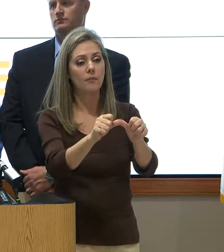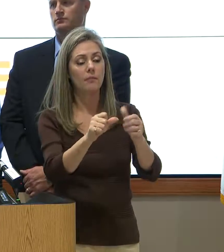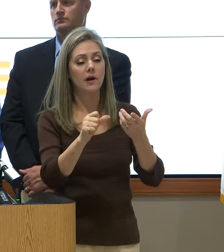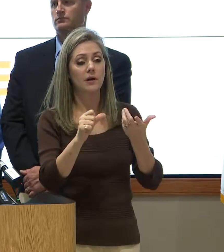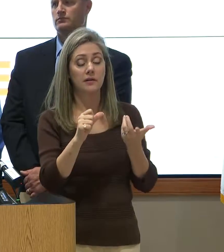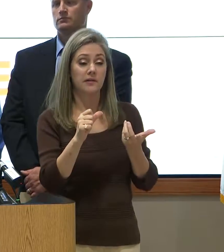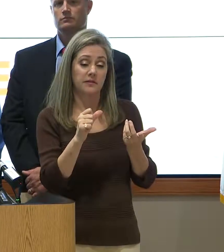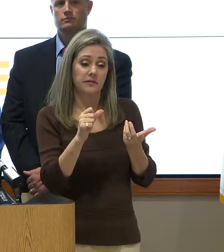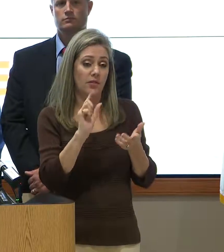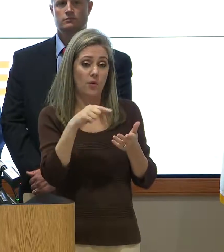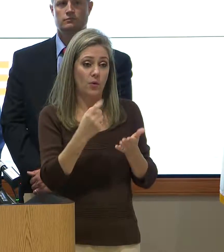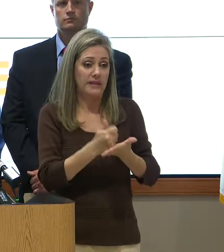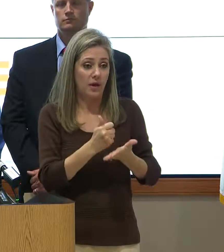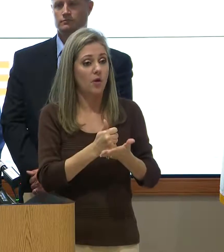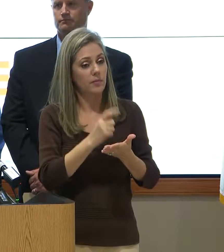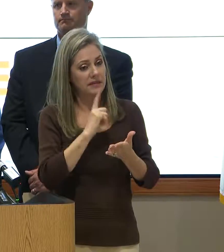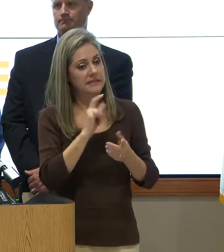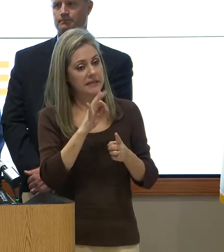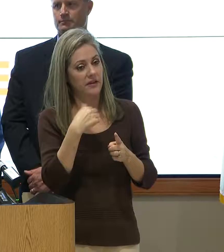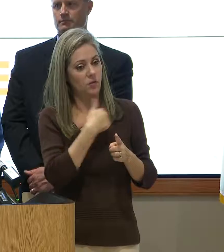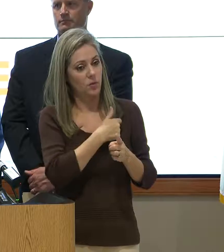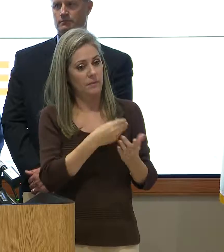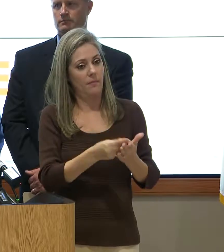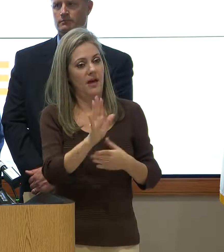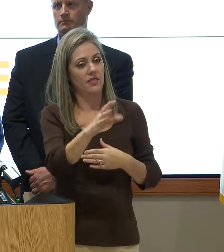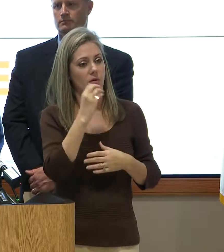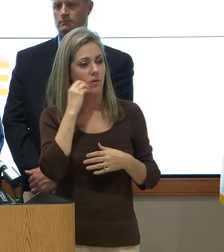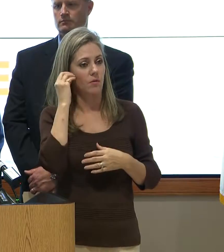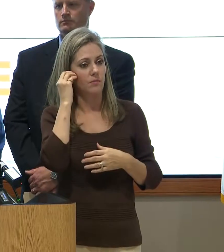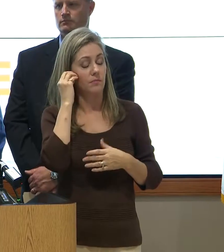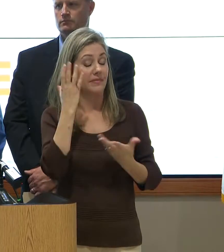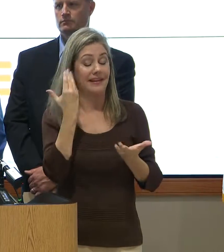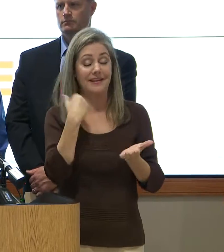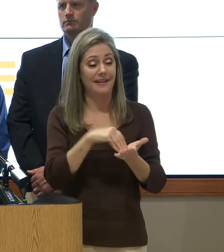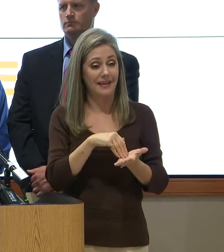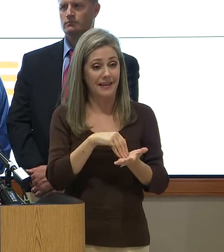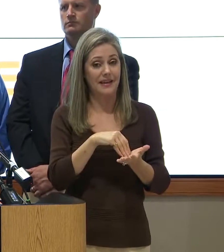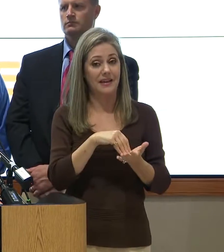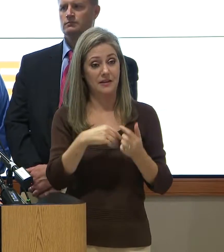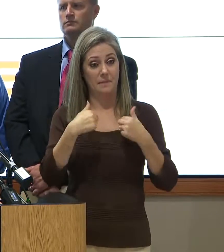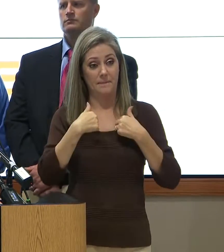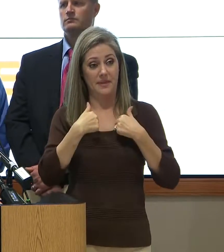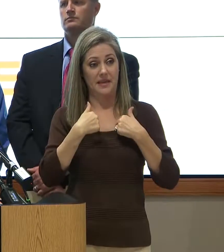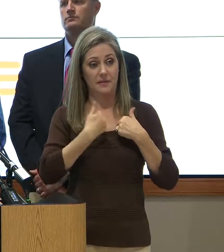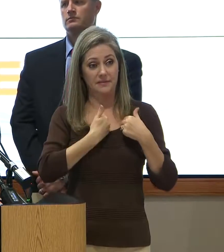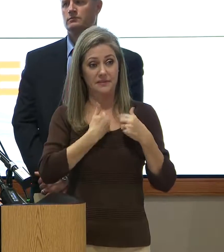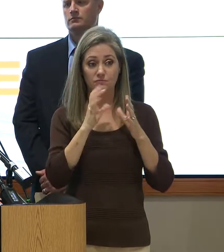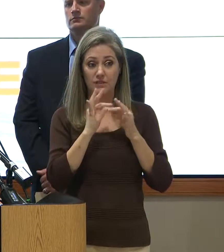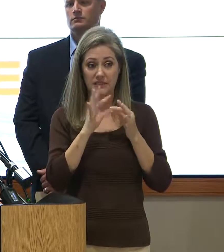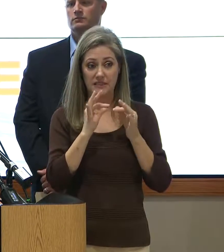at would be buyouts. And, frankly, again, this is me speaking.